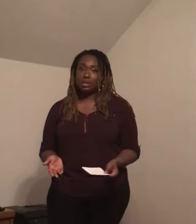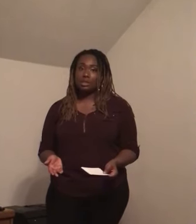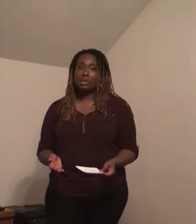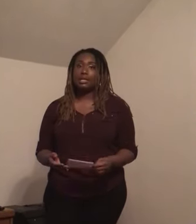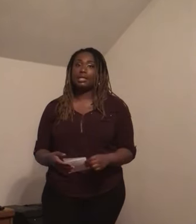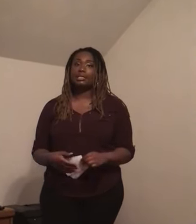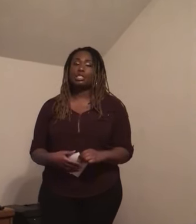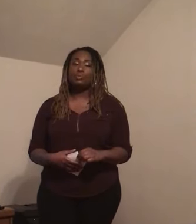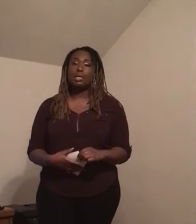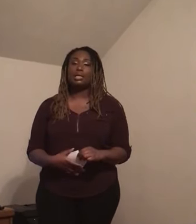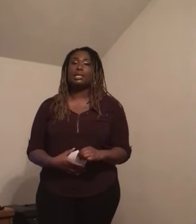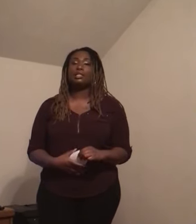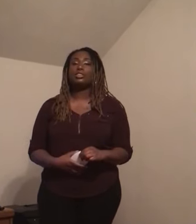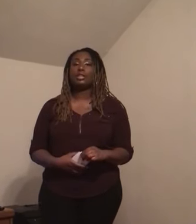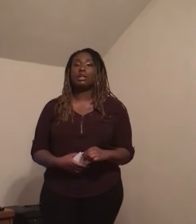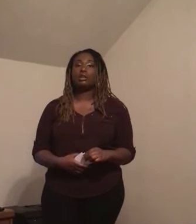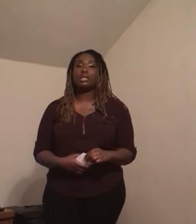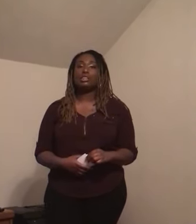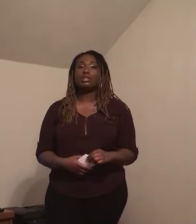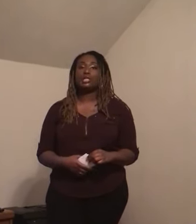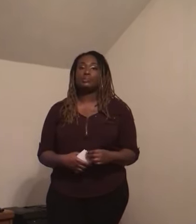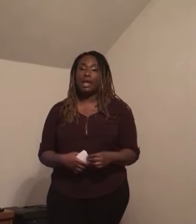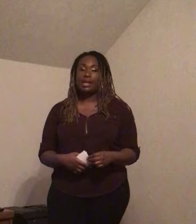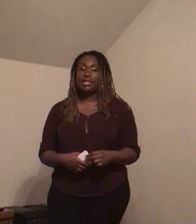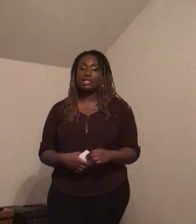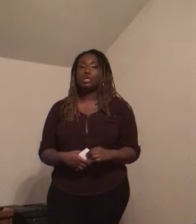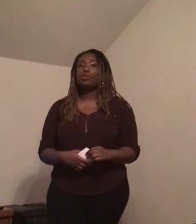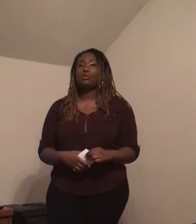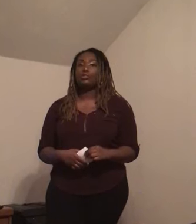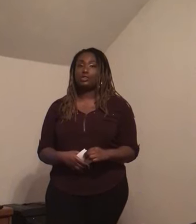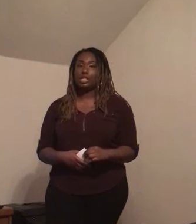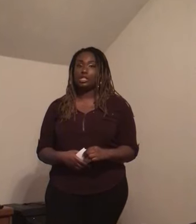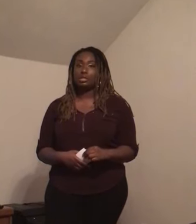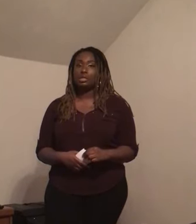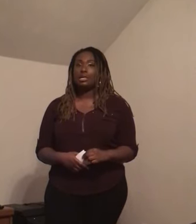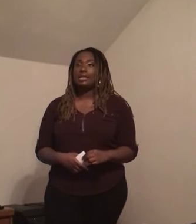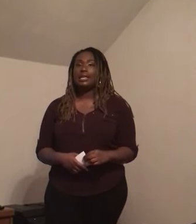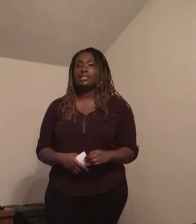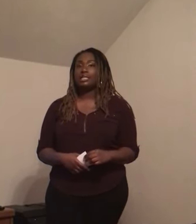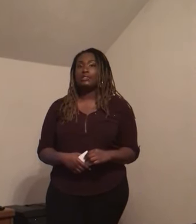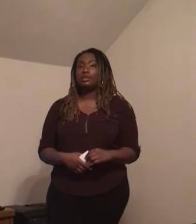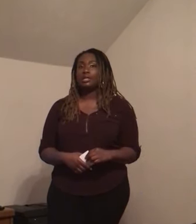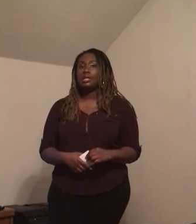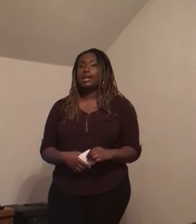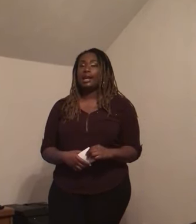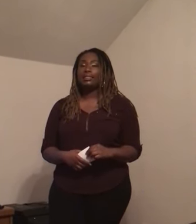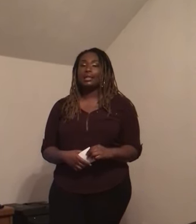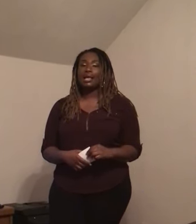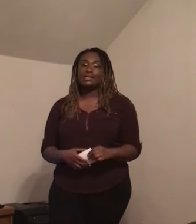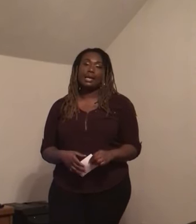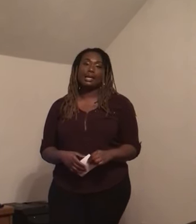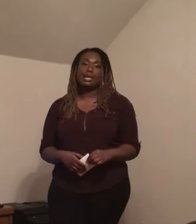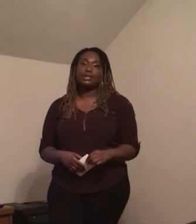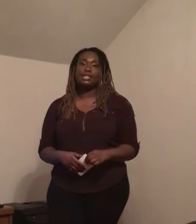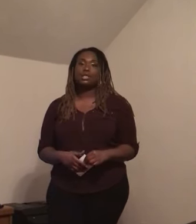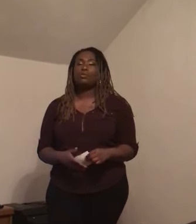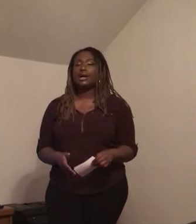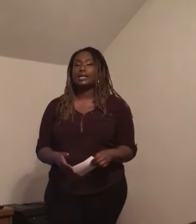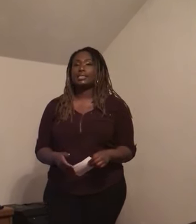and typically they are either Spanish or French. It's never anything like sign language. Why is